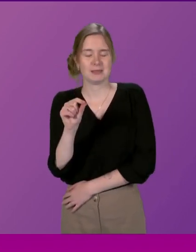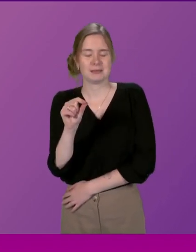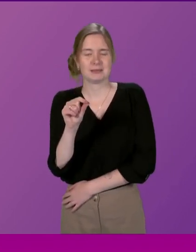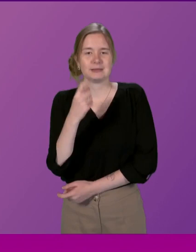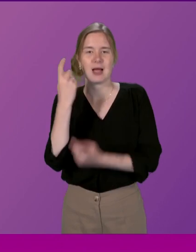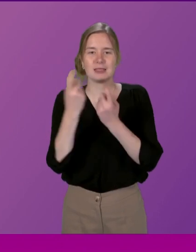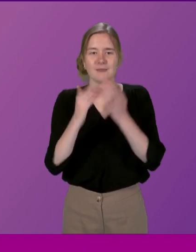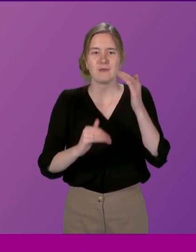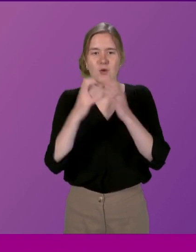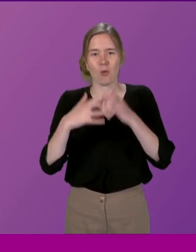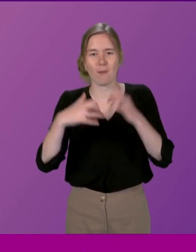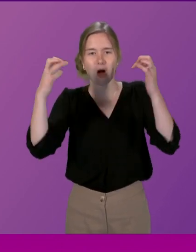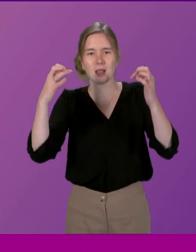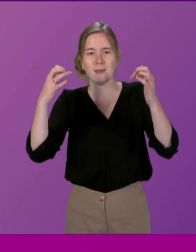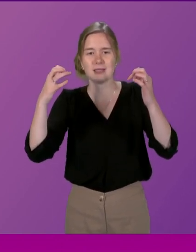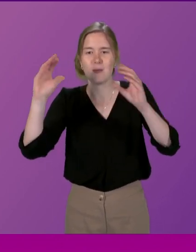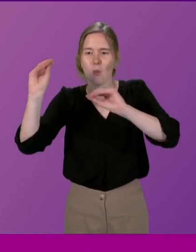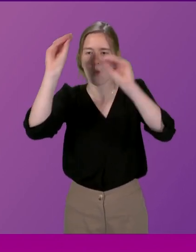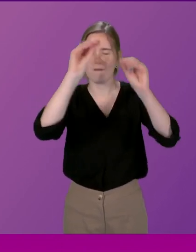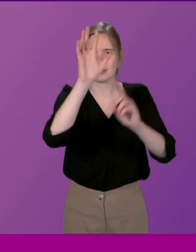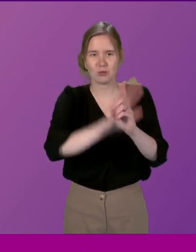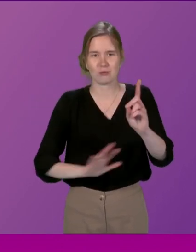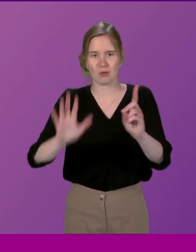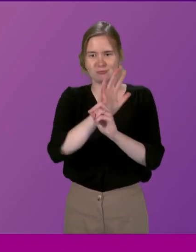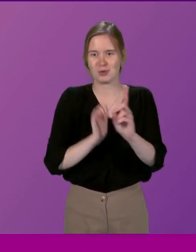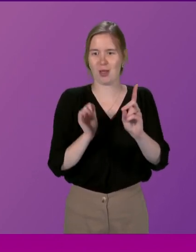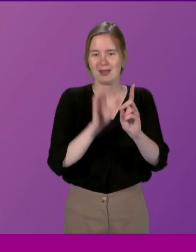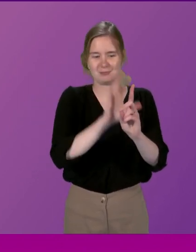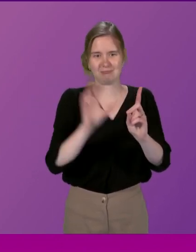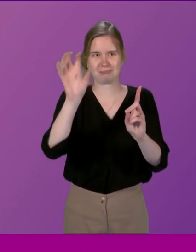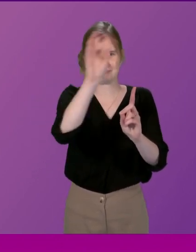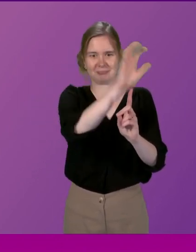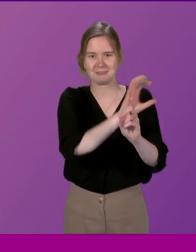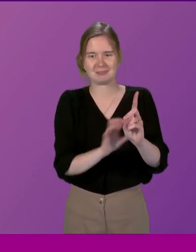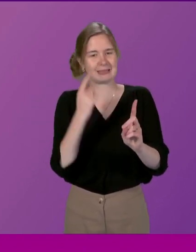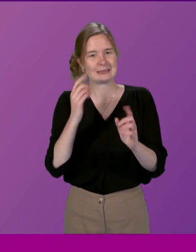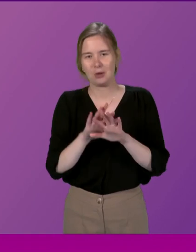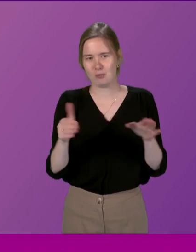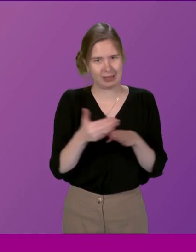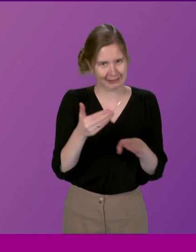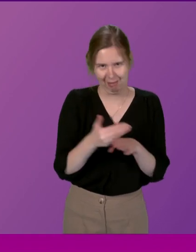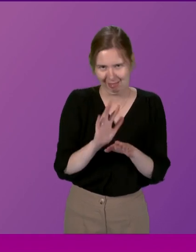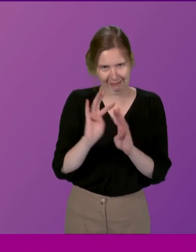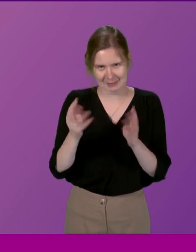of moving the whole parliament round Scotland it might be impractical and I think the committee did not support that recommendation